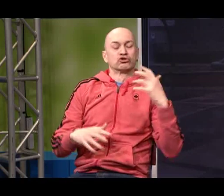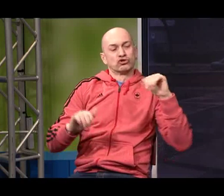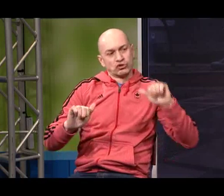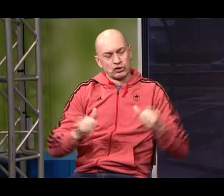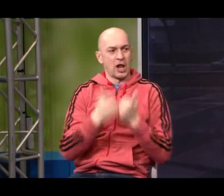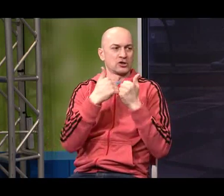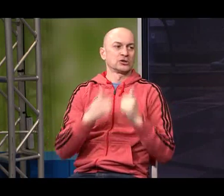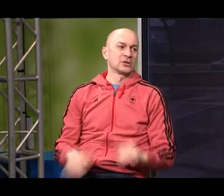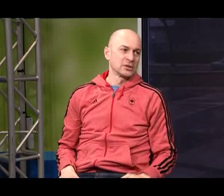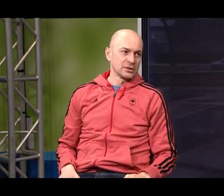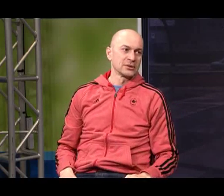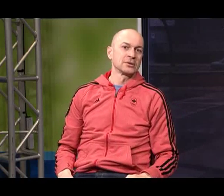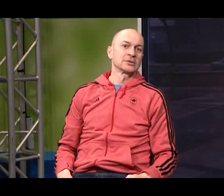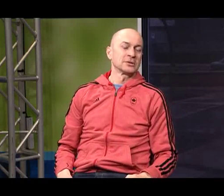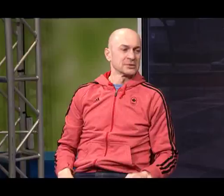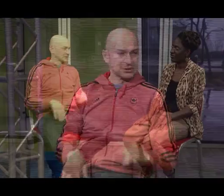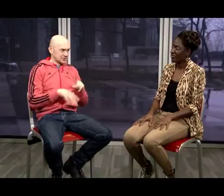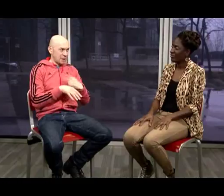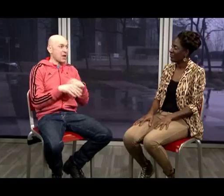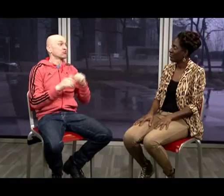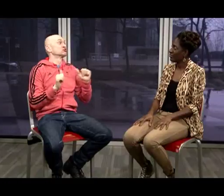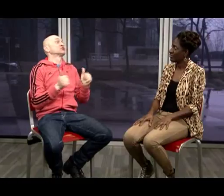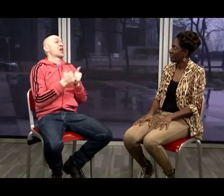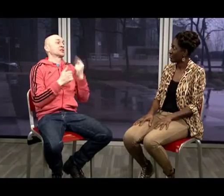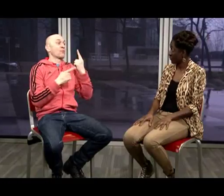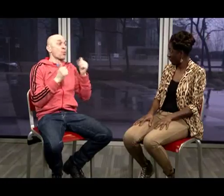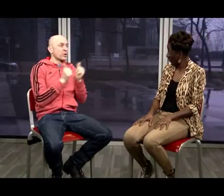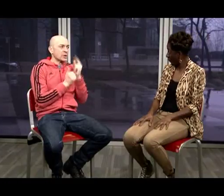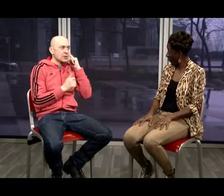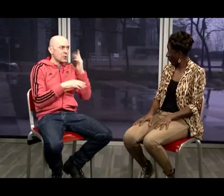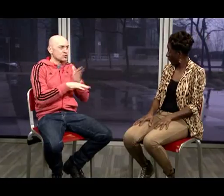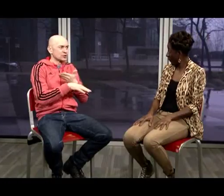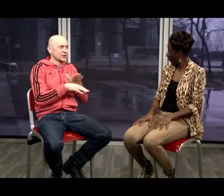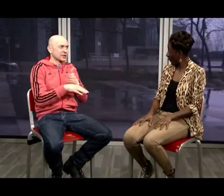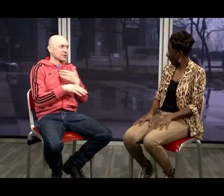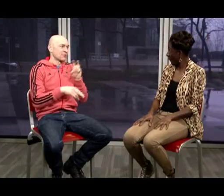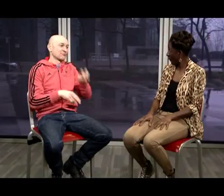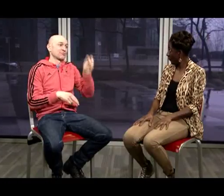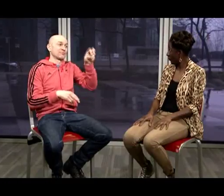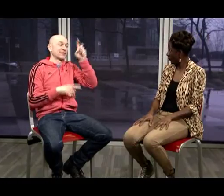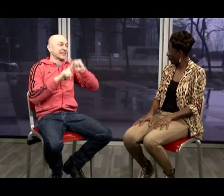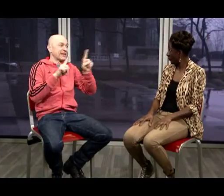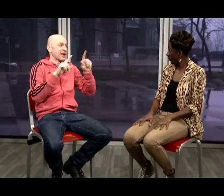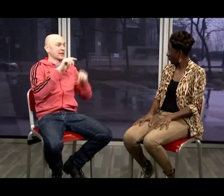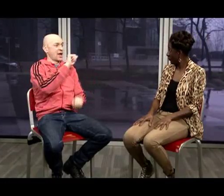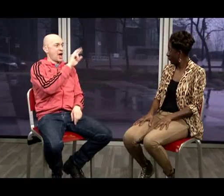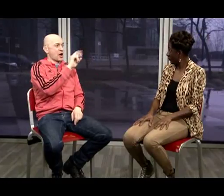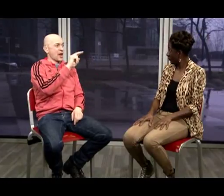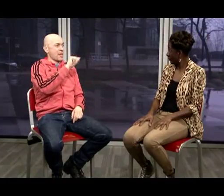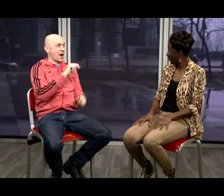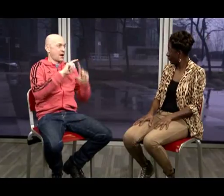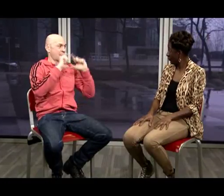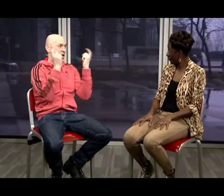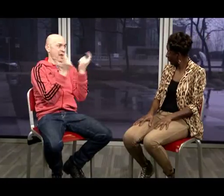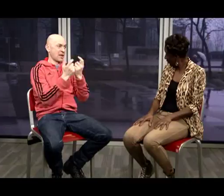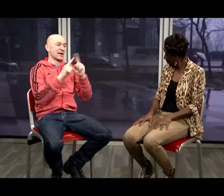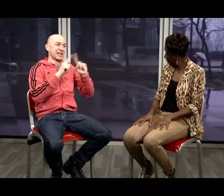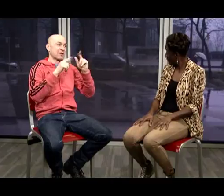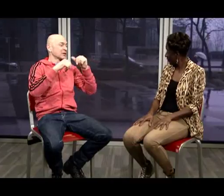a different kind of energy but when you're working with such a large theatre and a large audience and of course there's music involved and there's